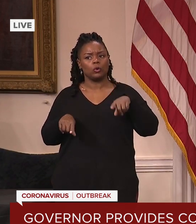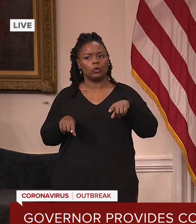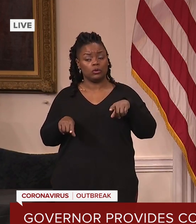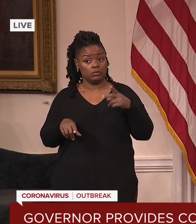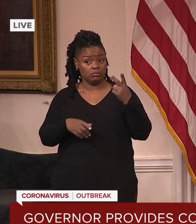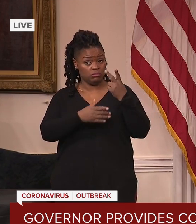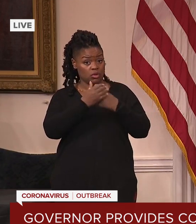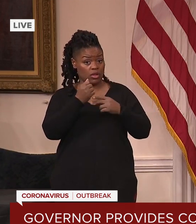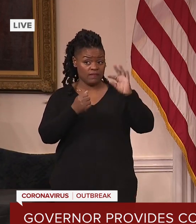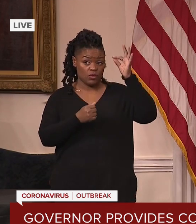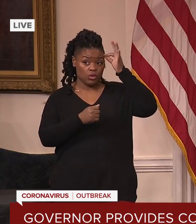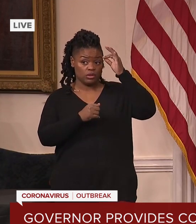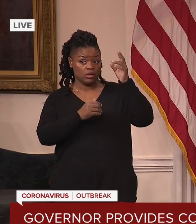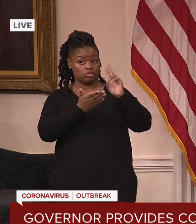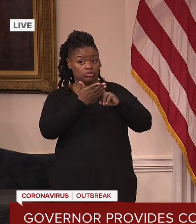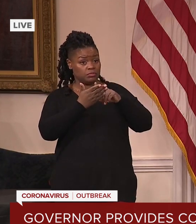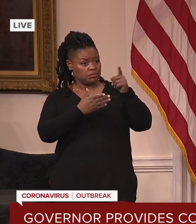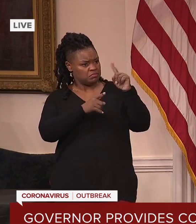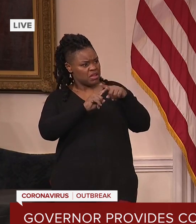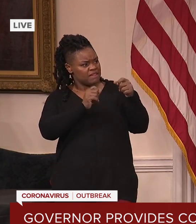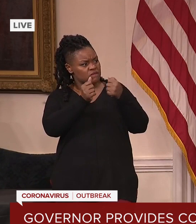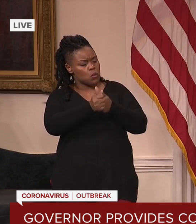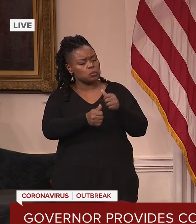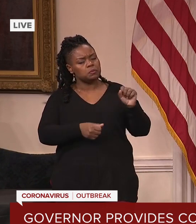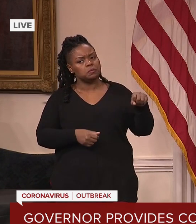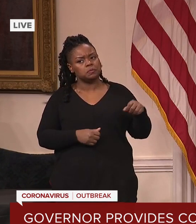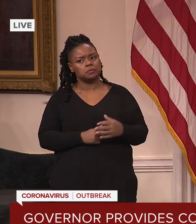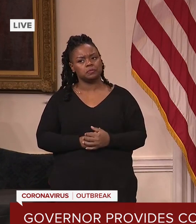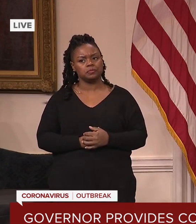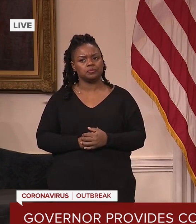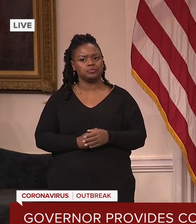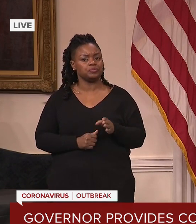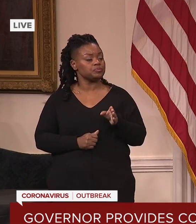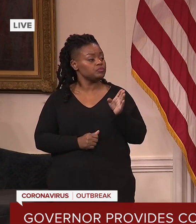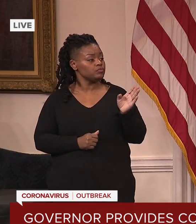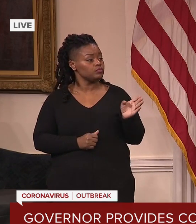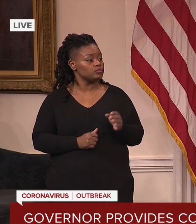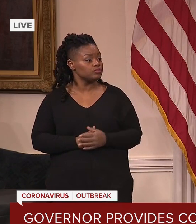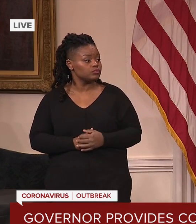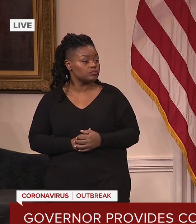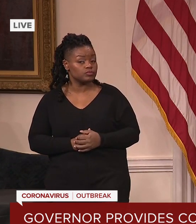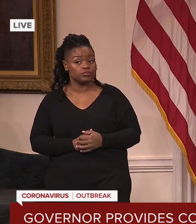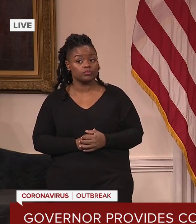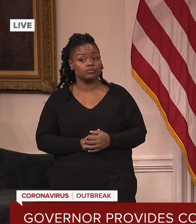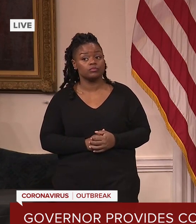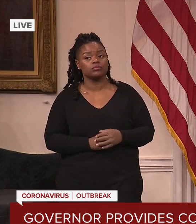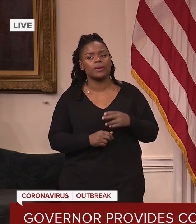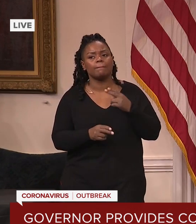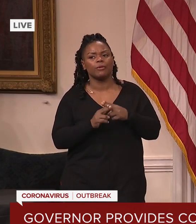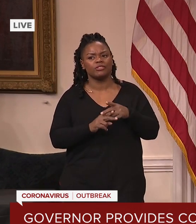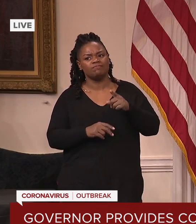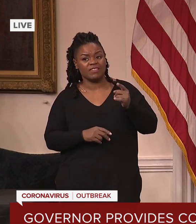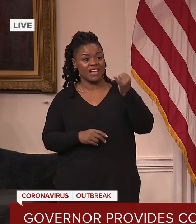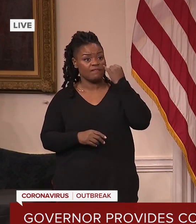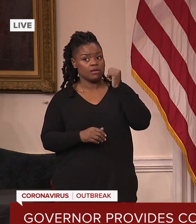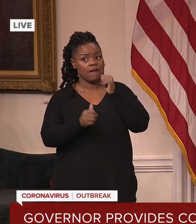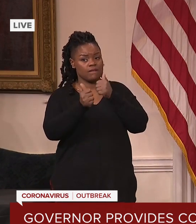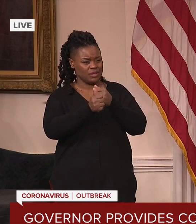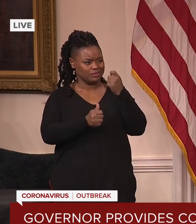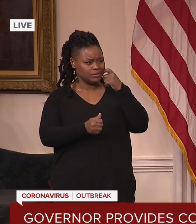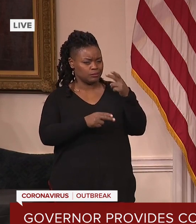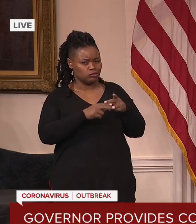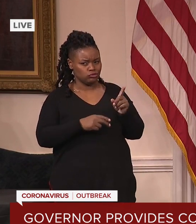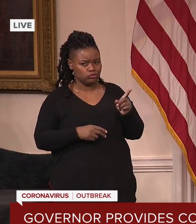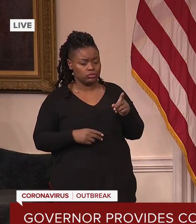they do have to follow our directives. In terms of recourse with those, you can say, cheating and going in